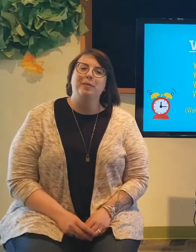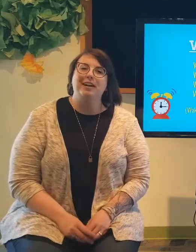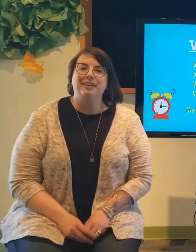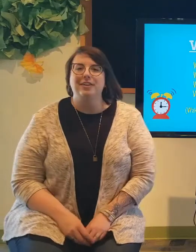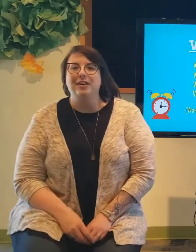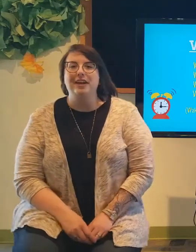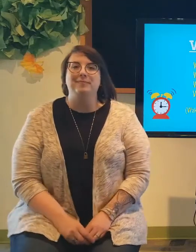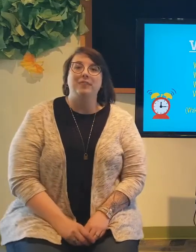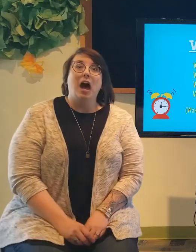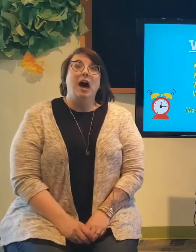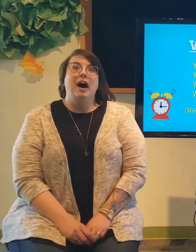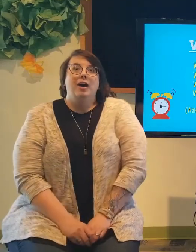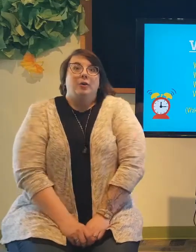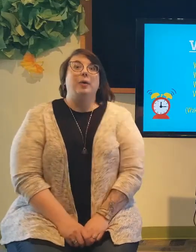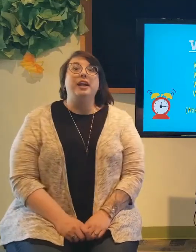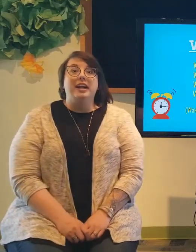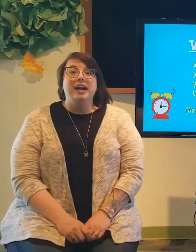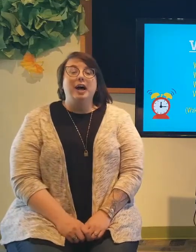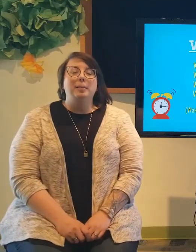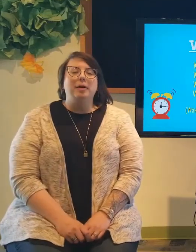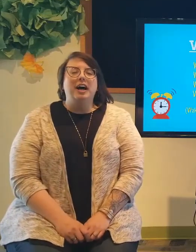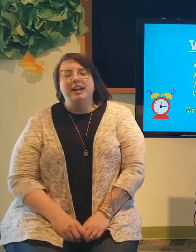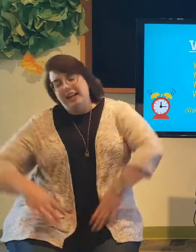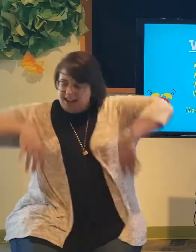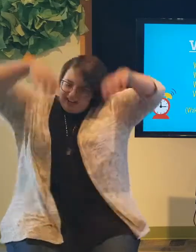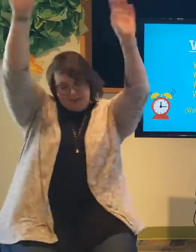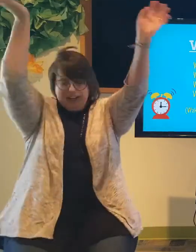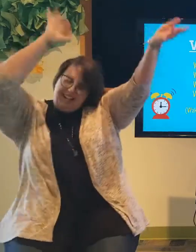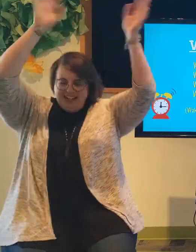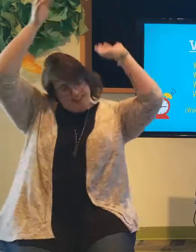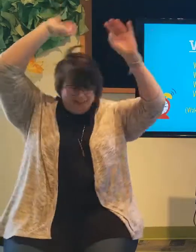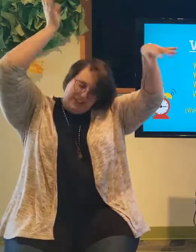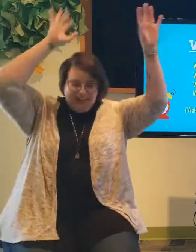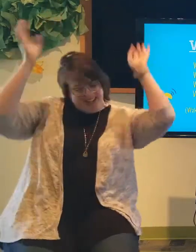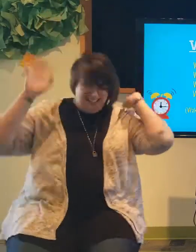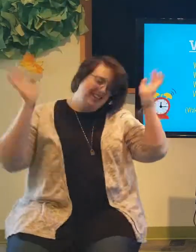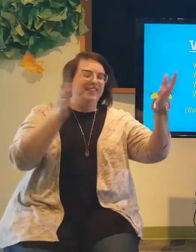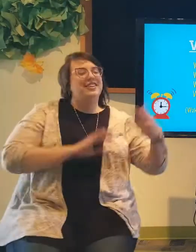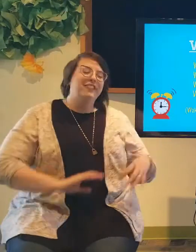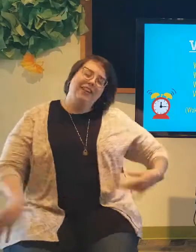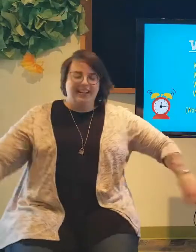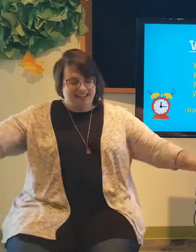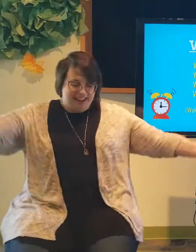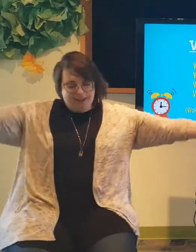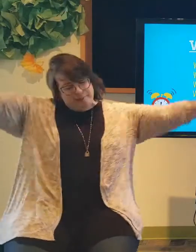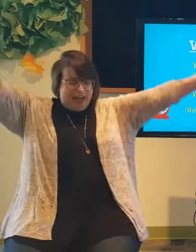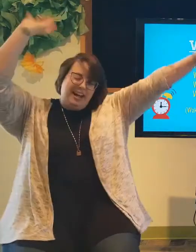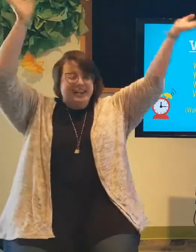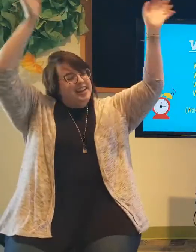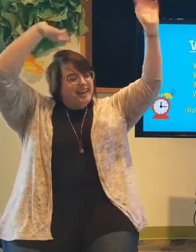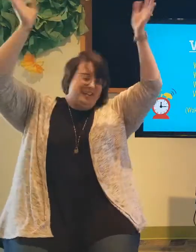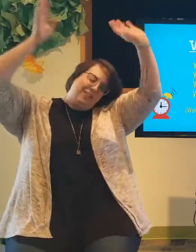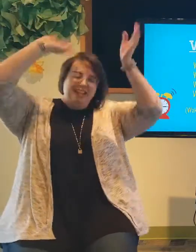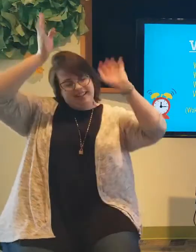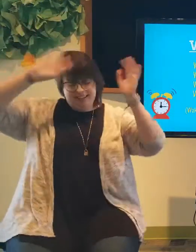body around, okay? Wake up body and wiggle, wiggle. Wake up body and wiggle,